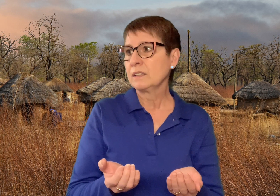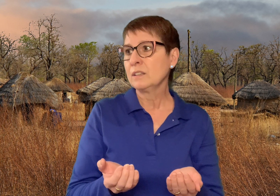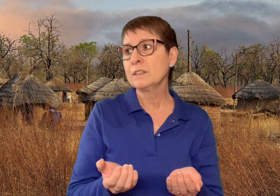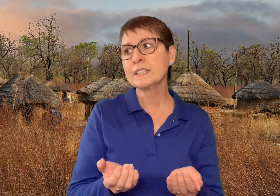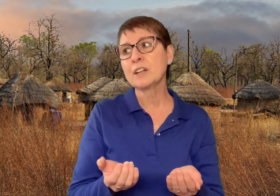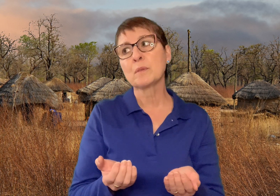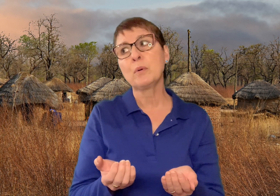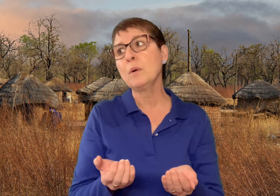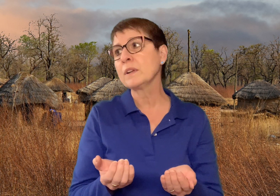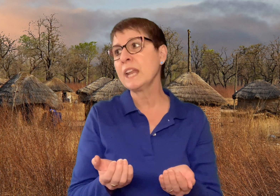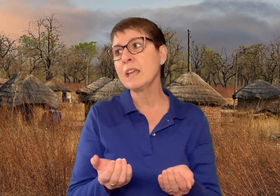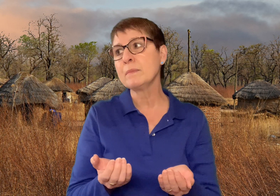Looked at her poor neighbor.